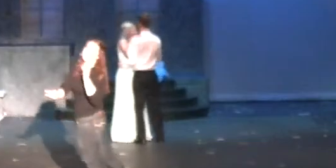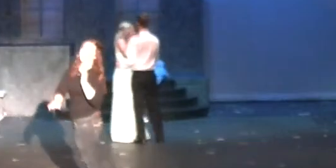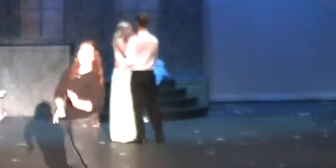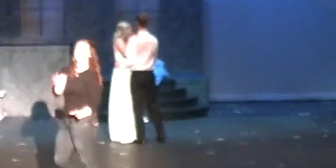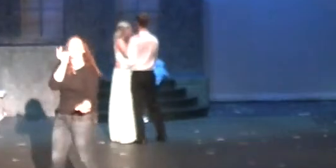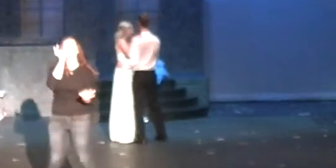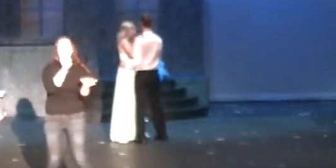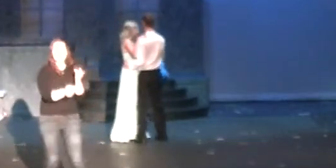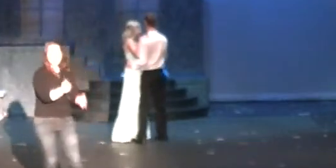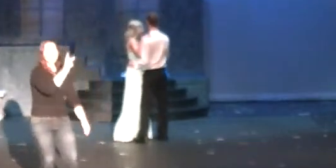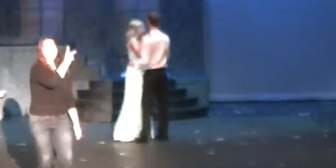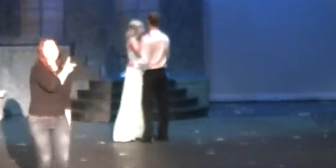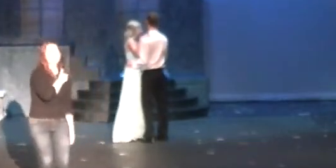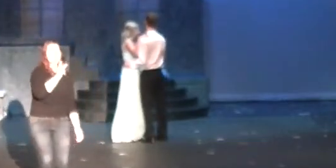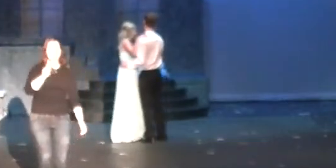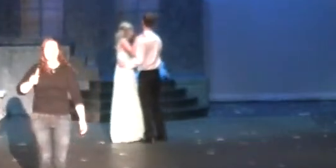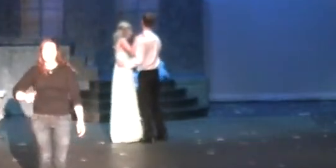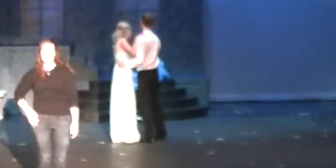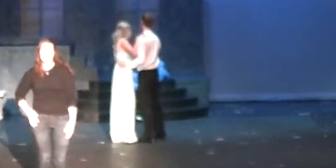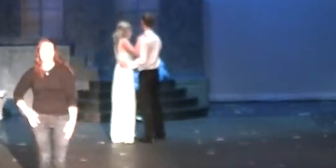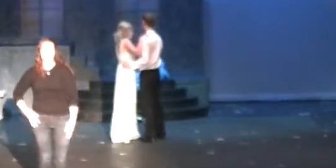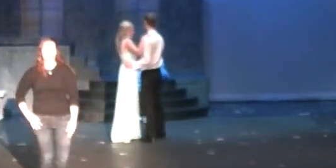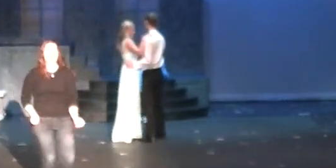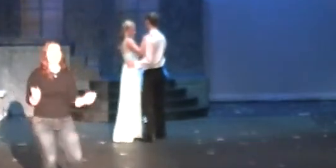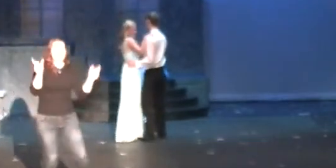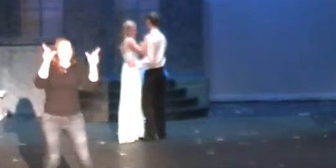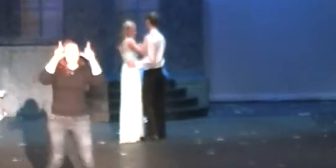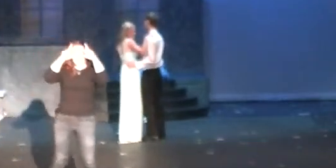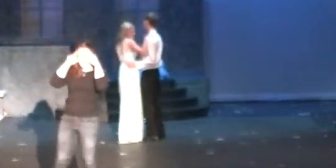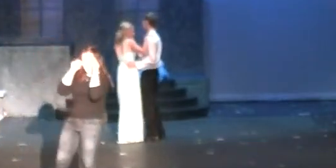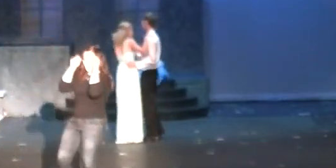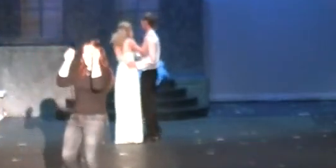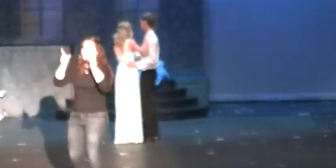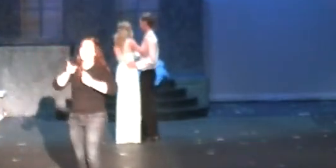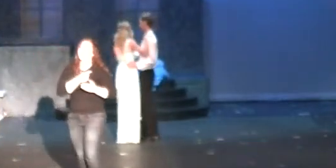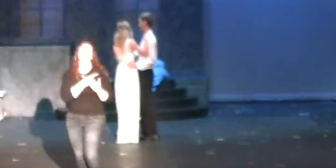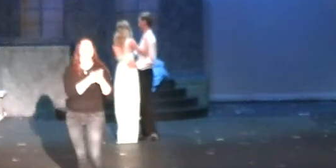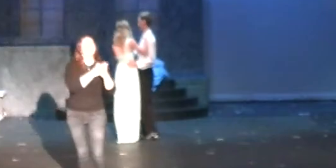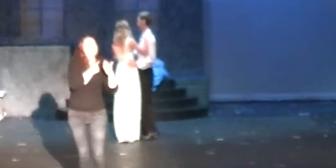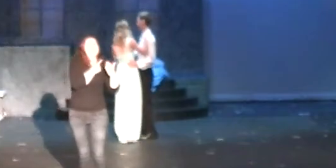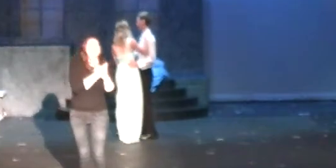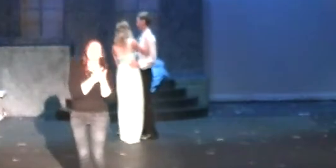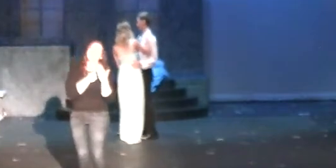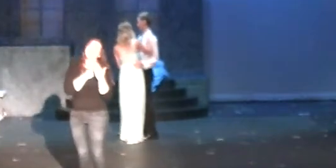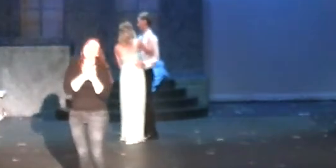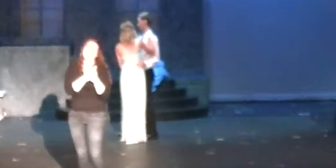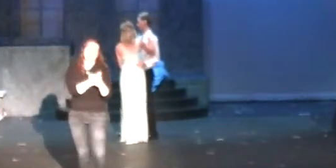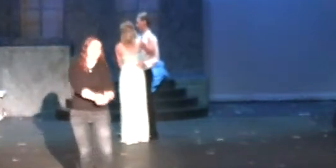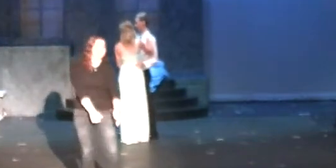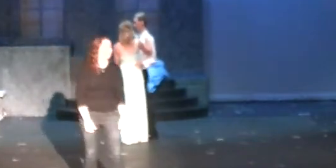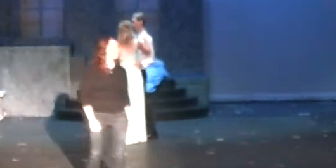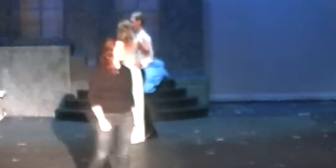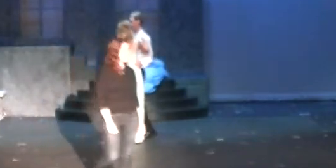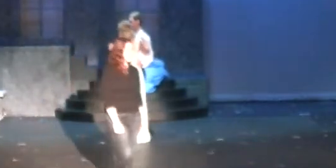barefoot, send it to love When I close my eyes, it's not, yeah